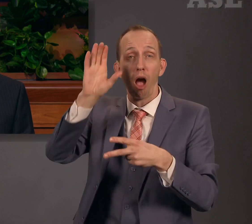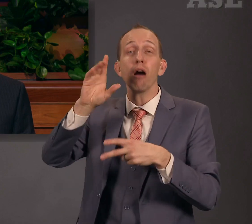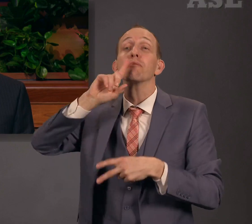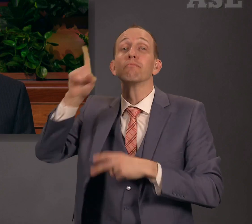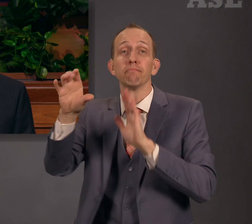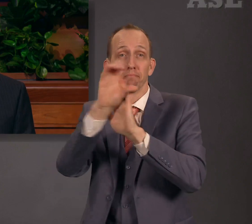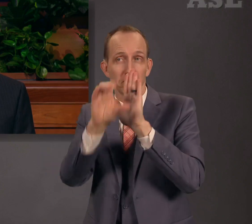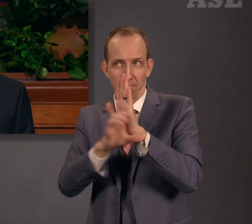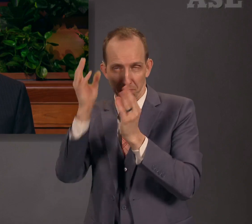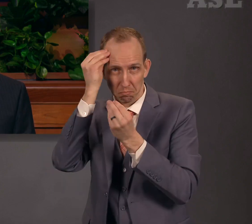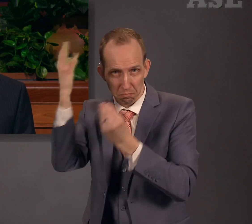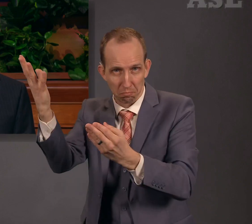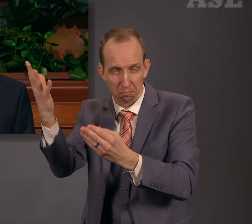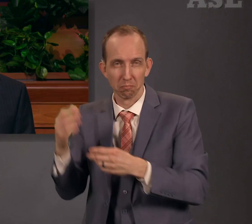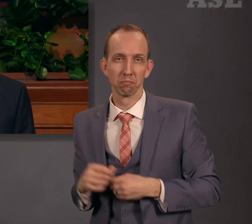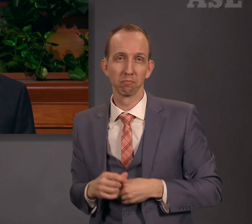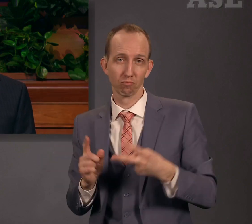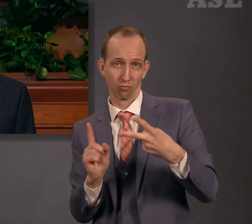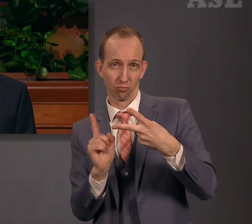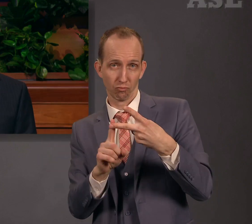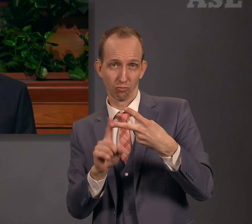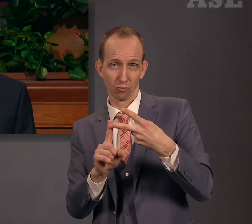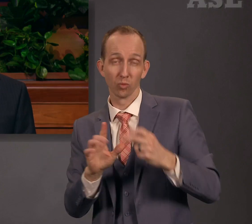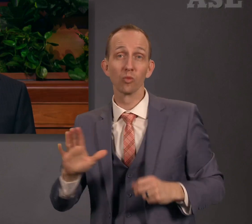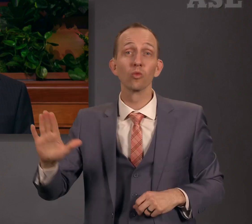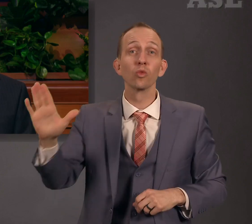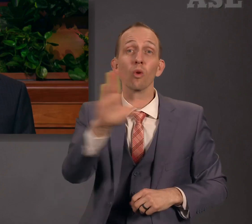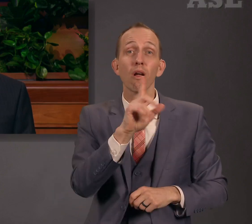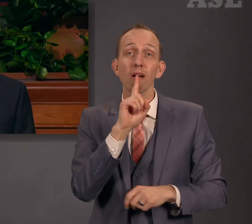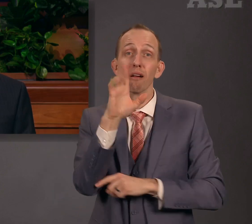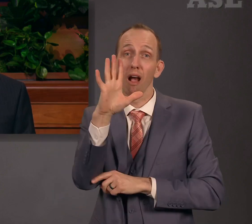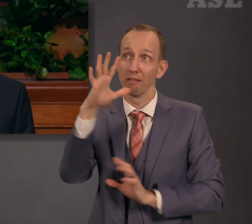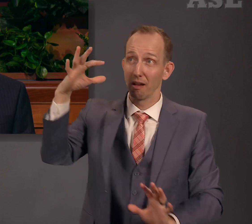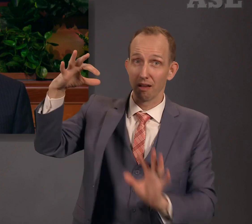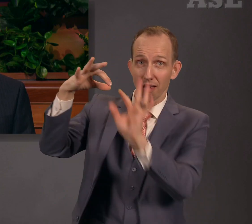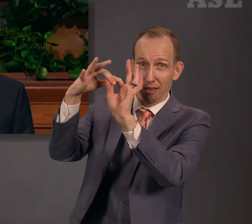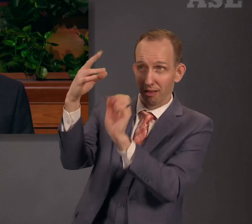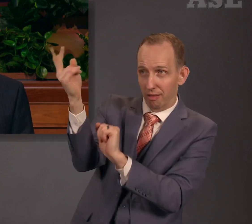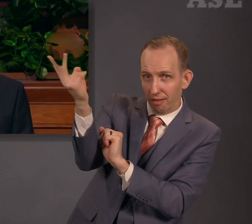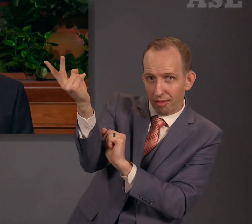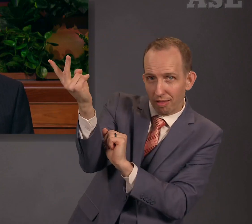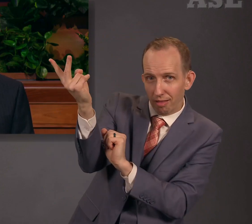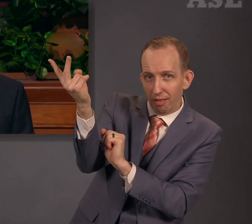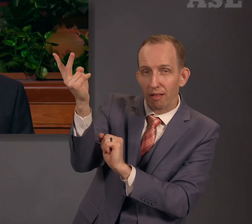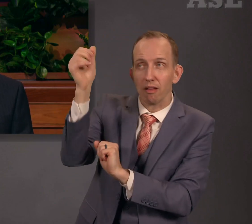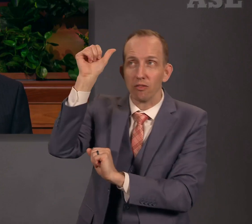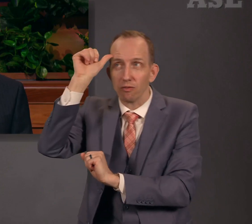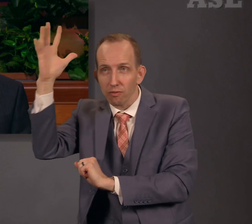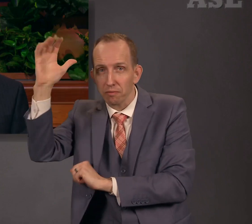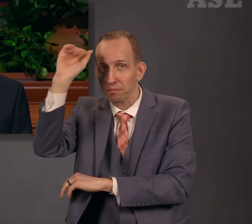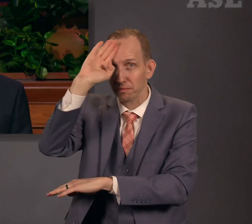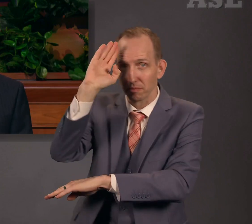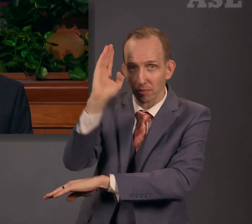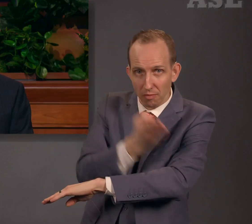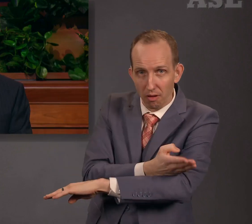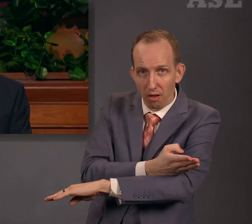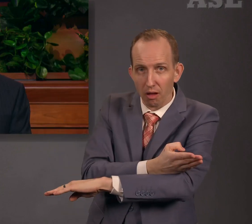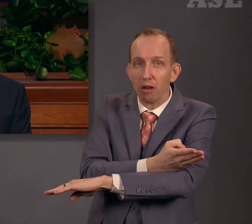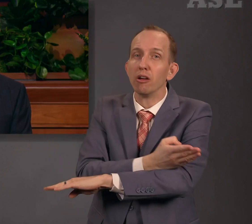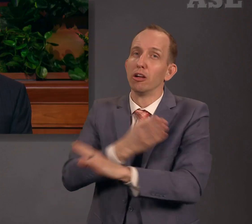commandments. And two, remembering and honoring the sacred covenants that connect us to the Father and the